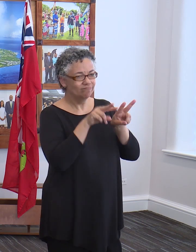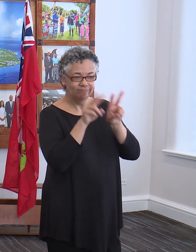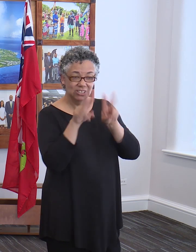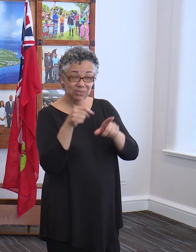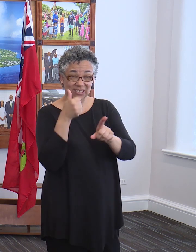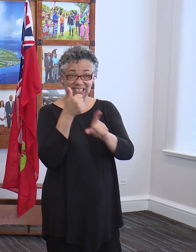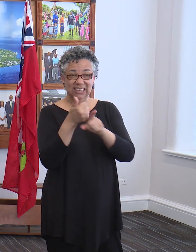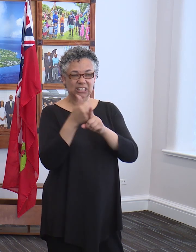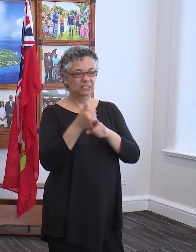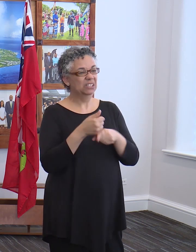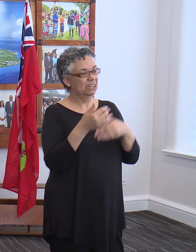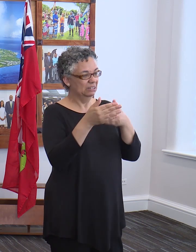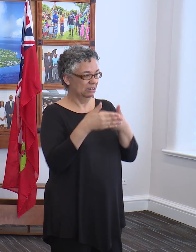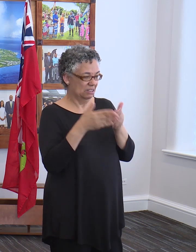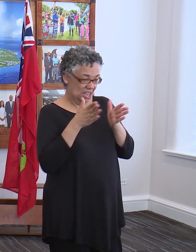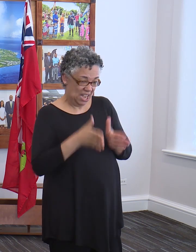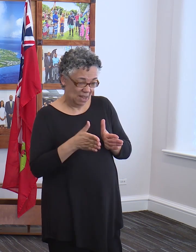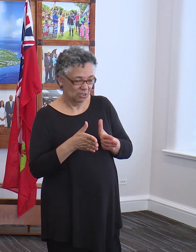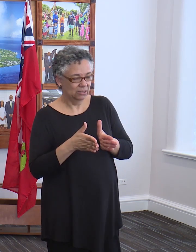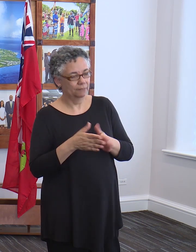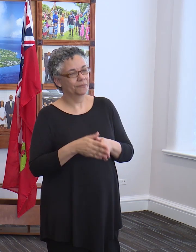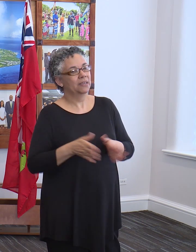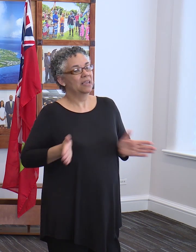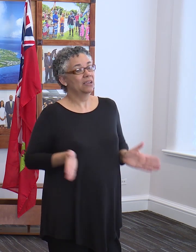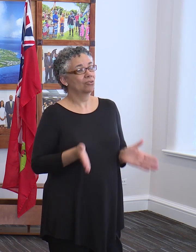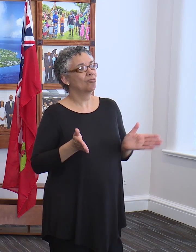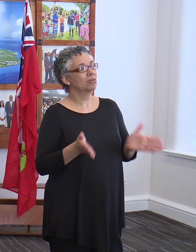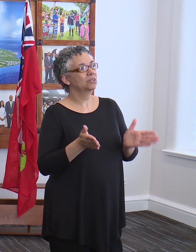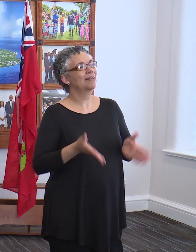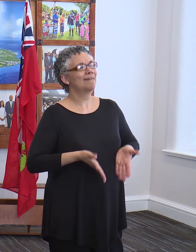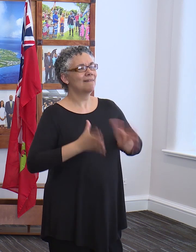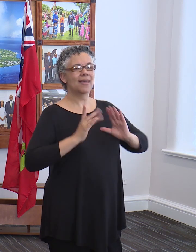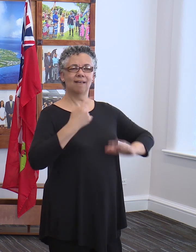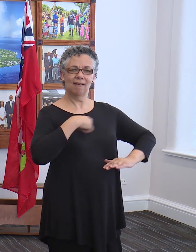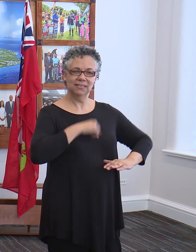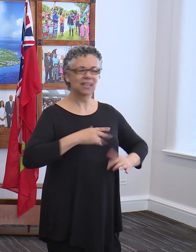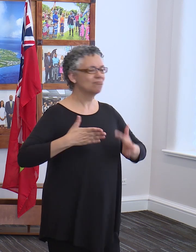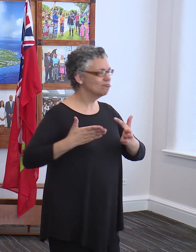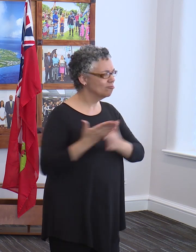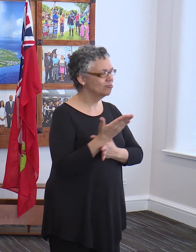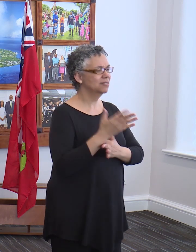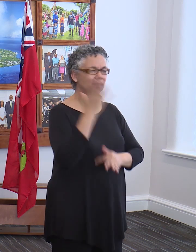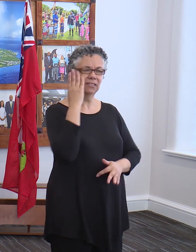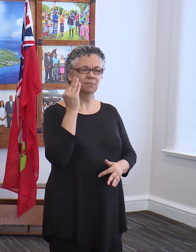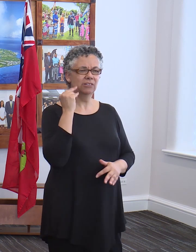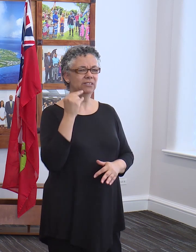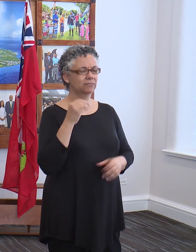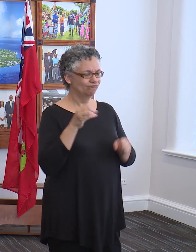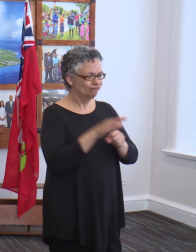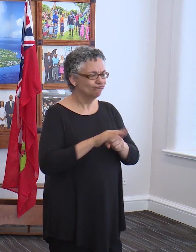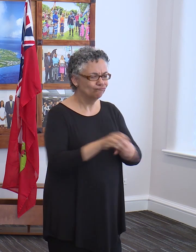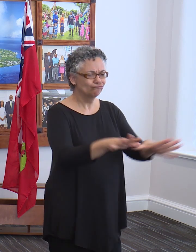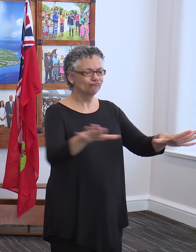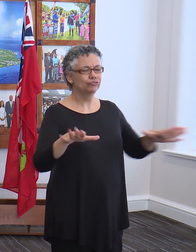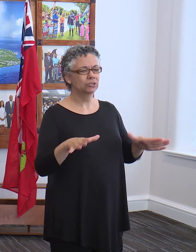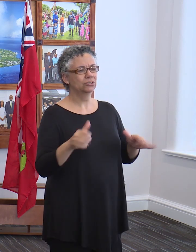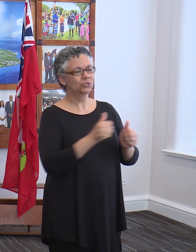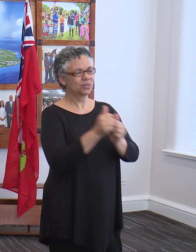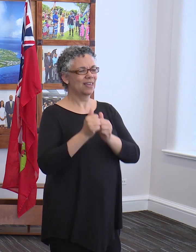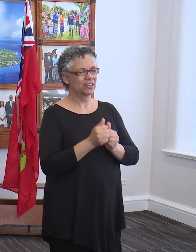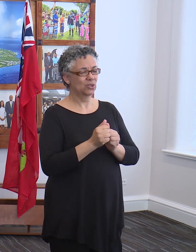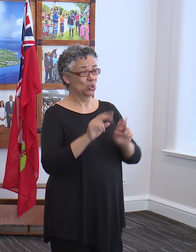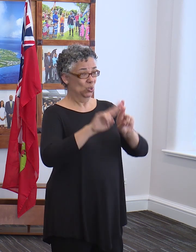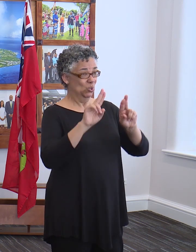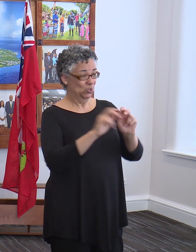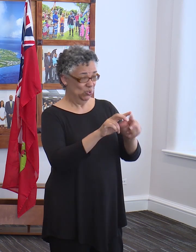encourage each other, and let us get through this particularly pandemic together. United, Bermuda is strong, and I